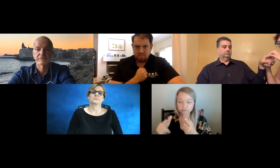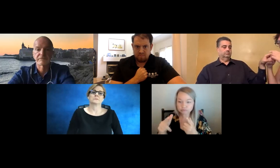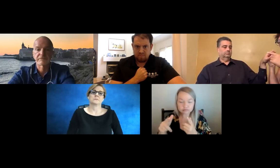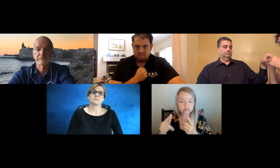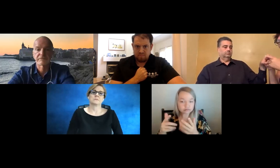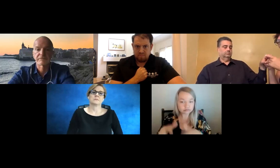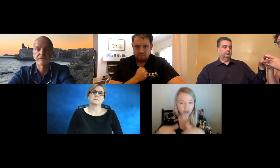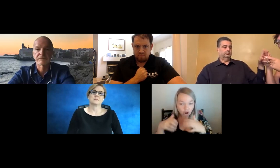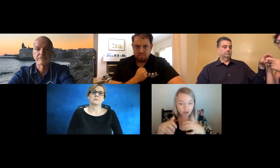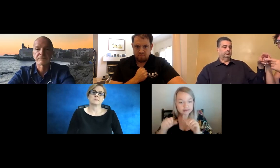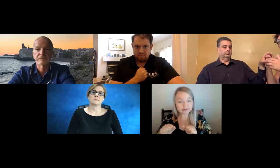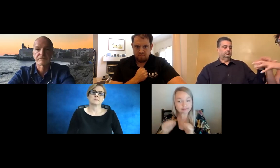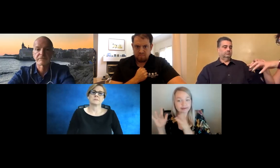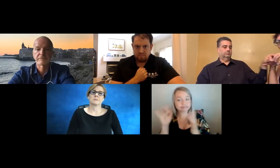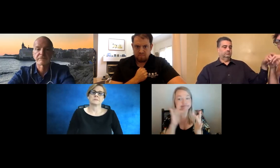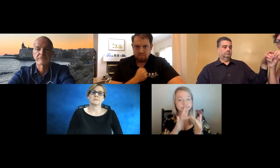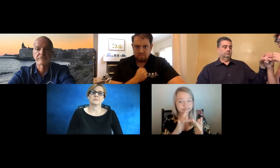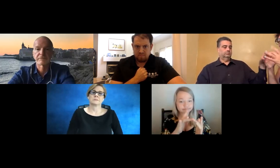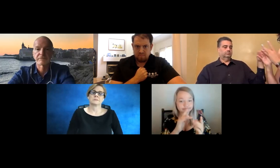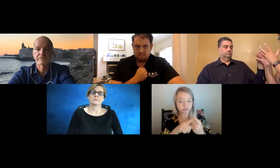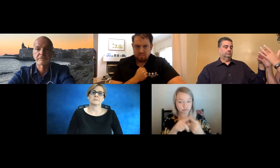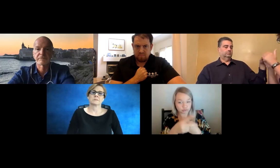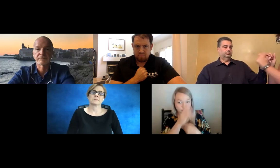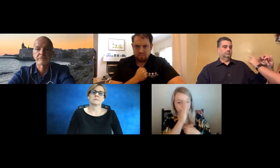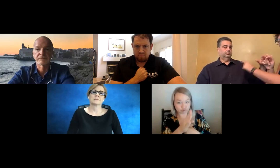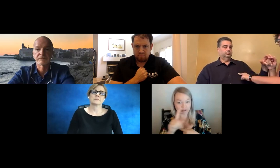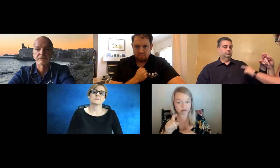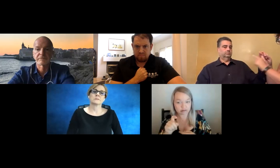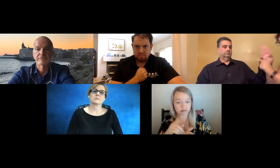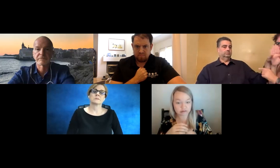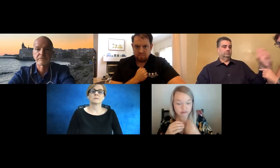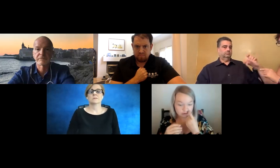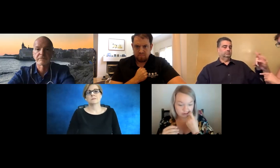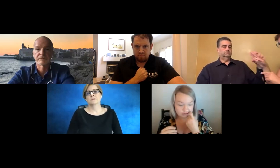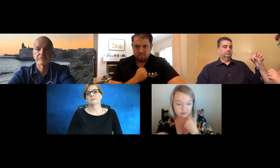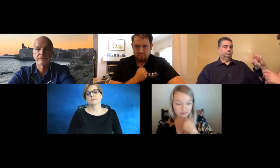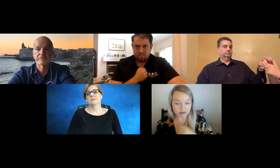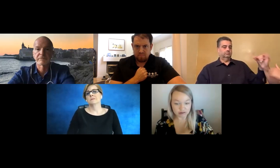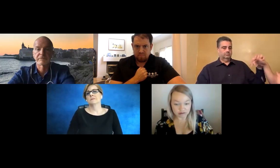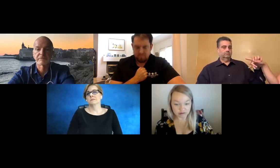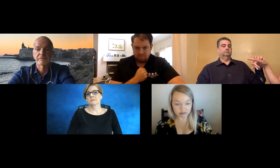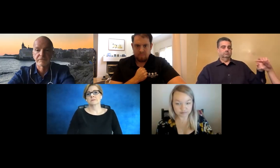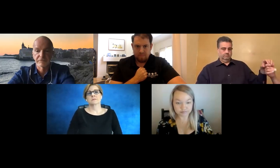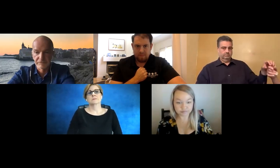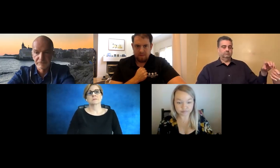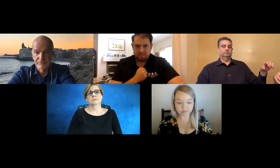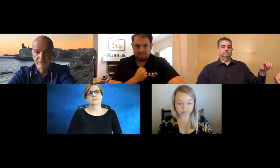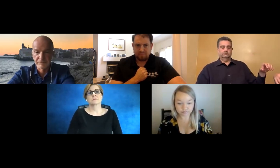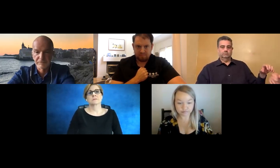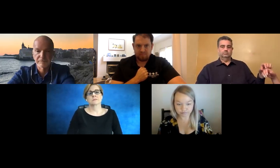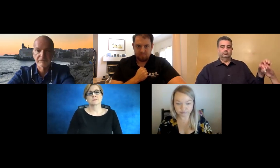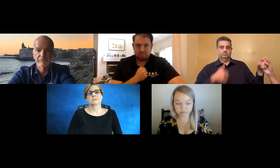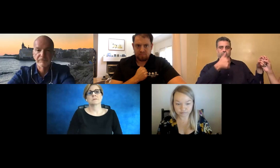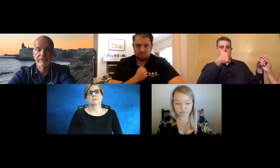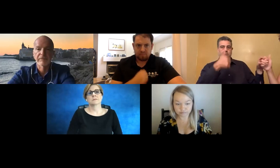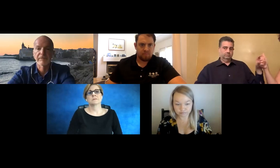Perhaps, Brian and Tor, you wouldn't mind sharing your email addresses with the audience so that if they don't get their questions answered today, they can ask them of you directly. Would that